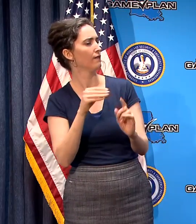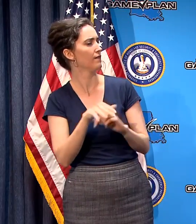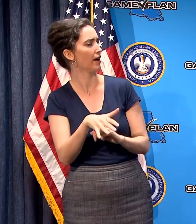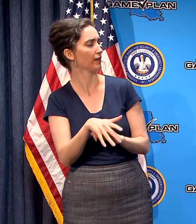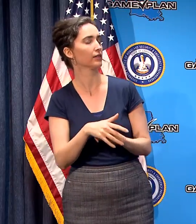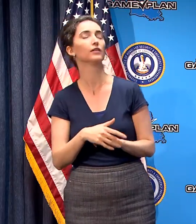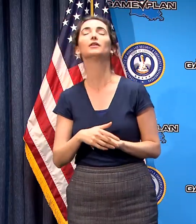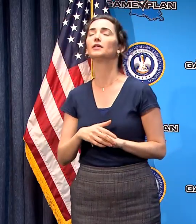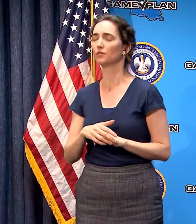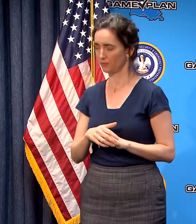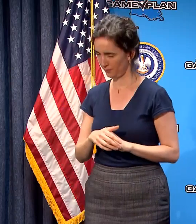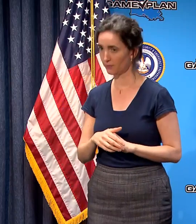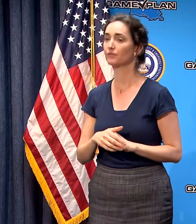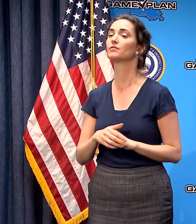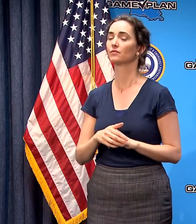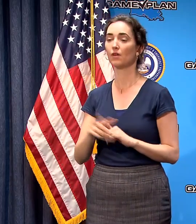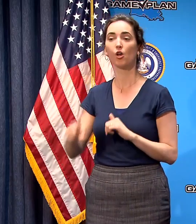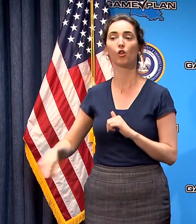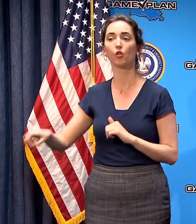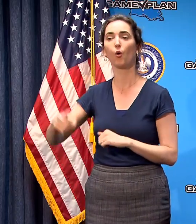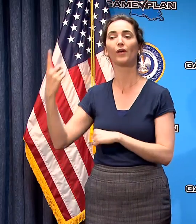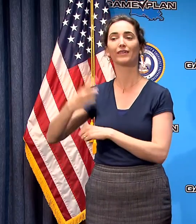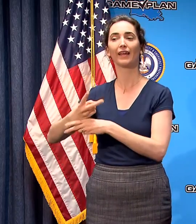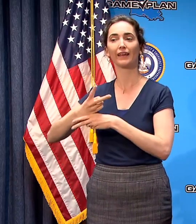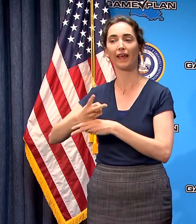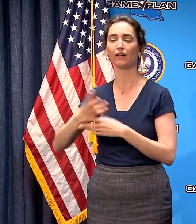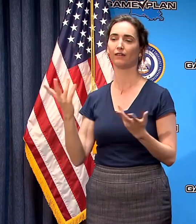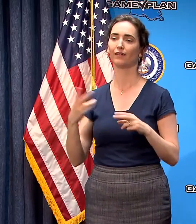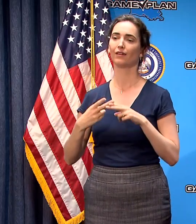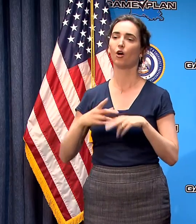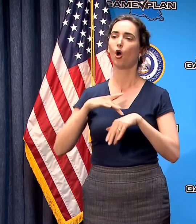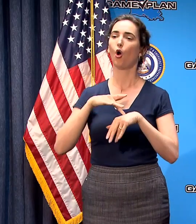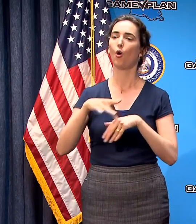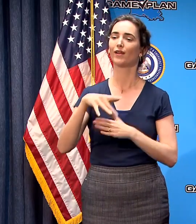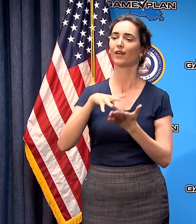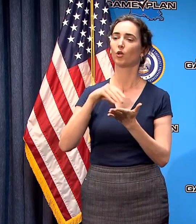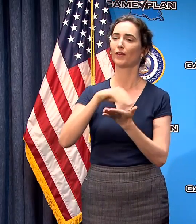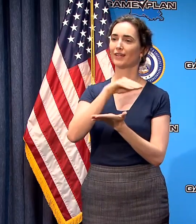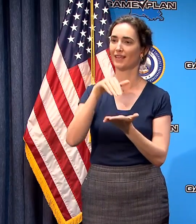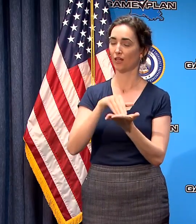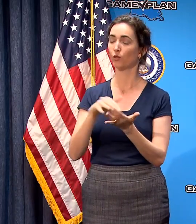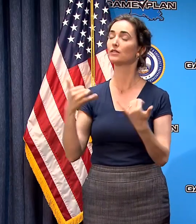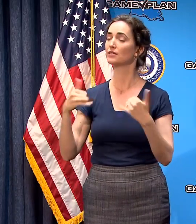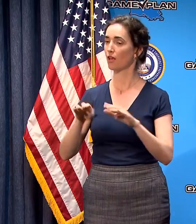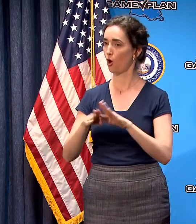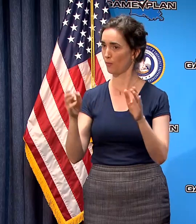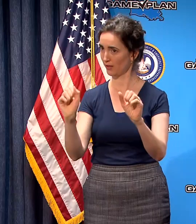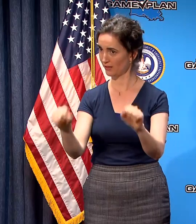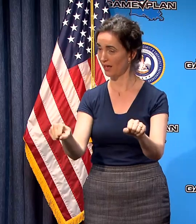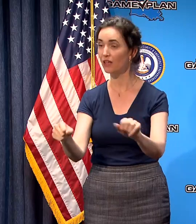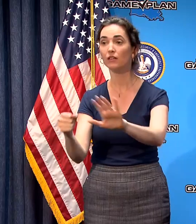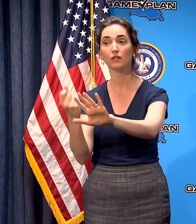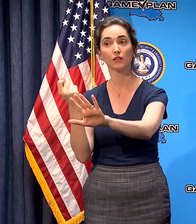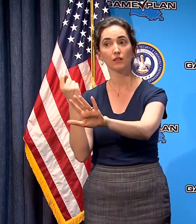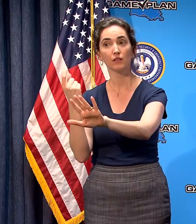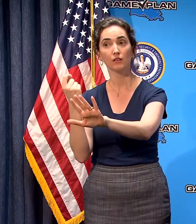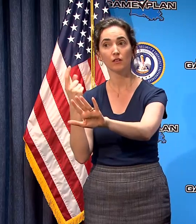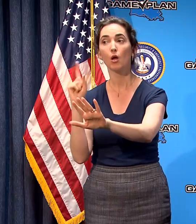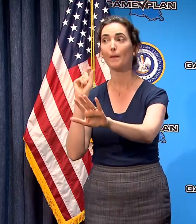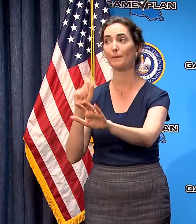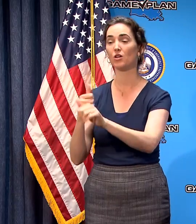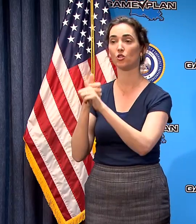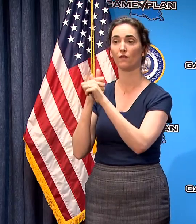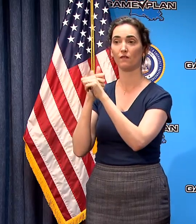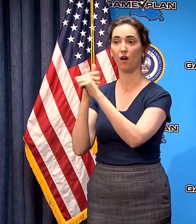yeah so those daycares early learning centers can stay open but they need to do so in accordance